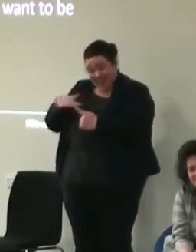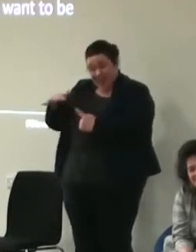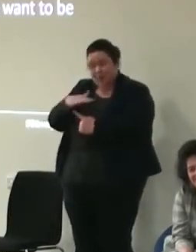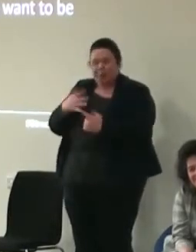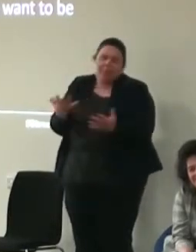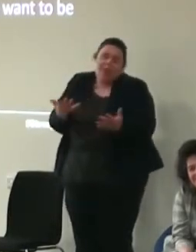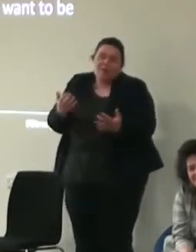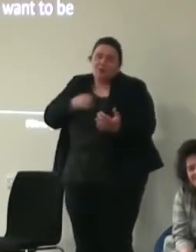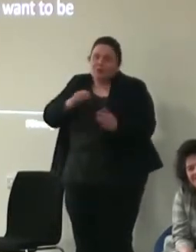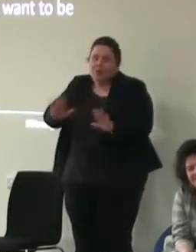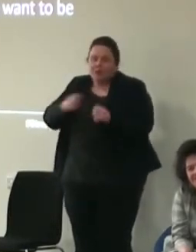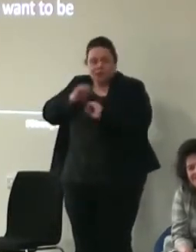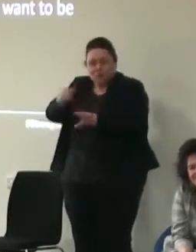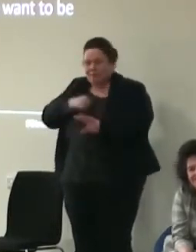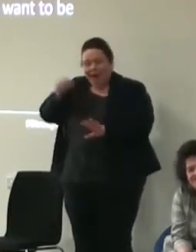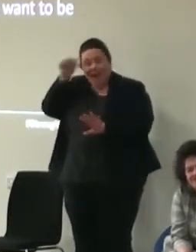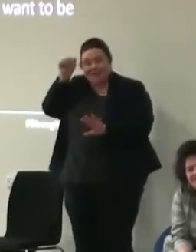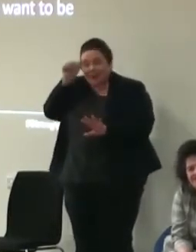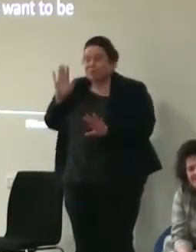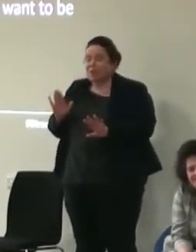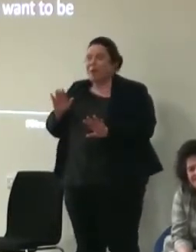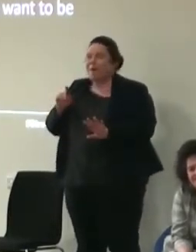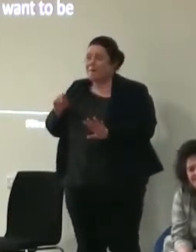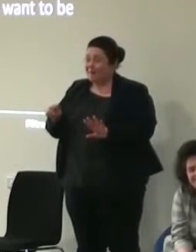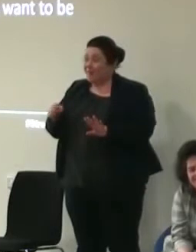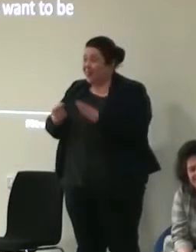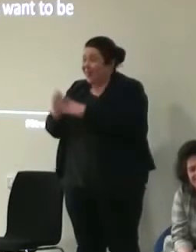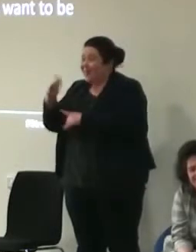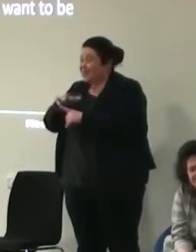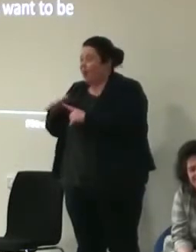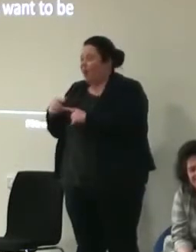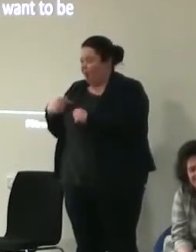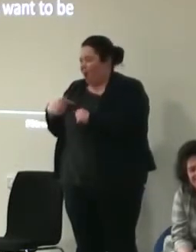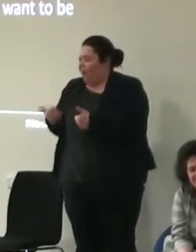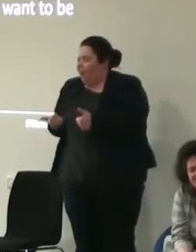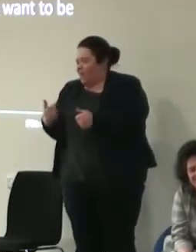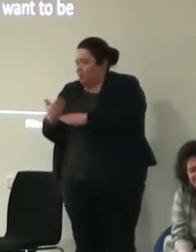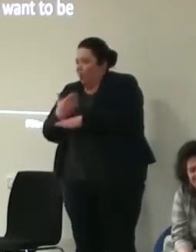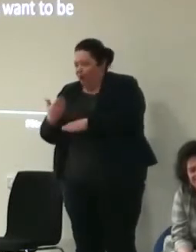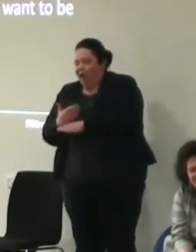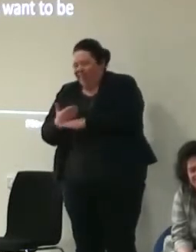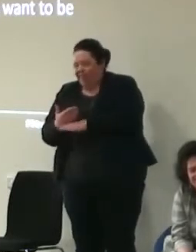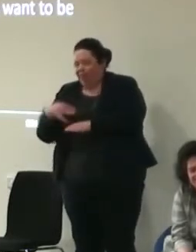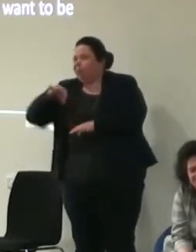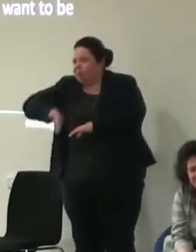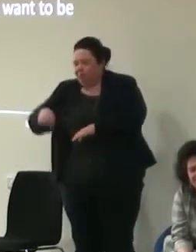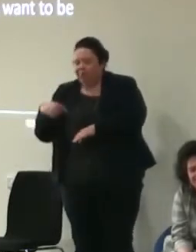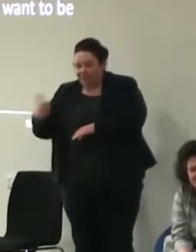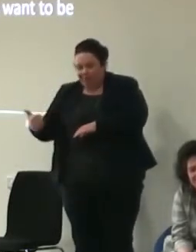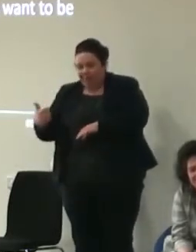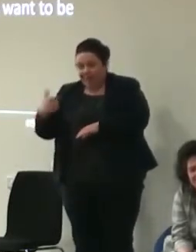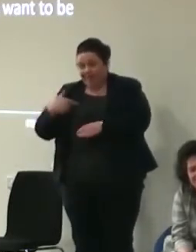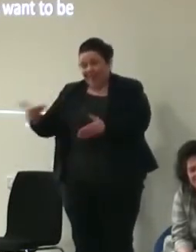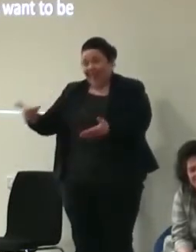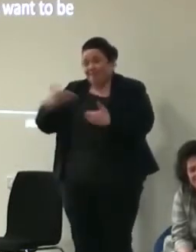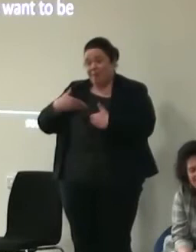this is just my experience in this particular context that in this instance okay it's working to my advantage I'll go with that for this particular opportunity that I'm being